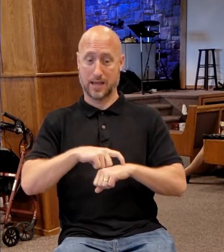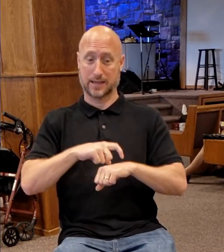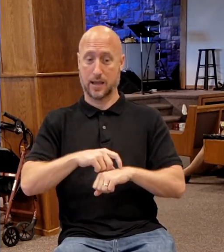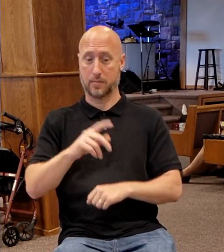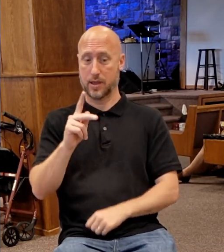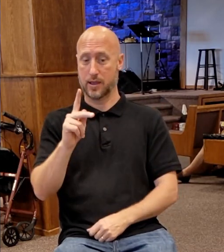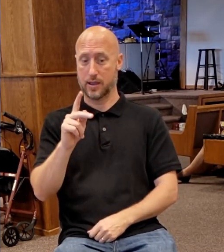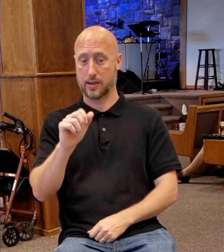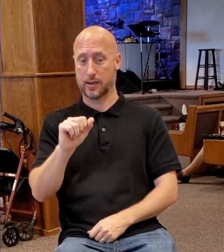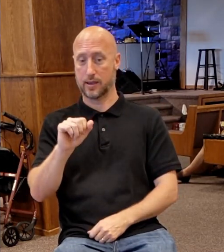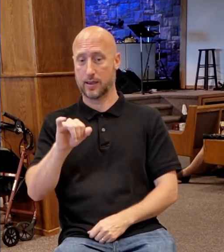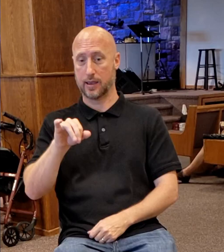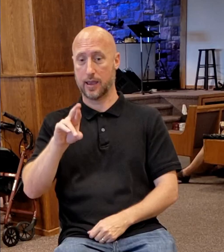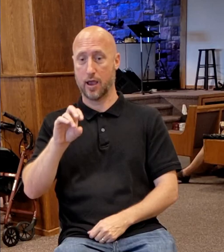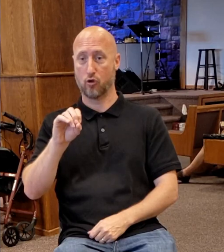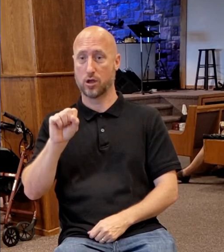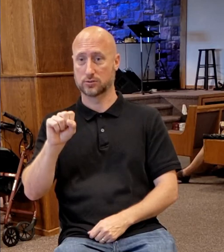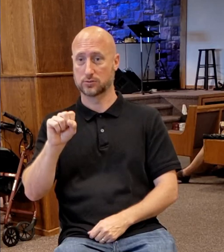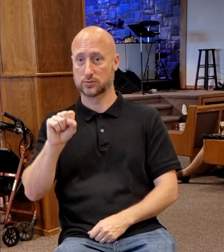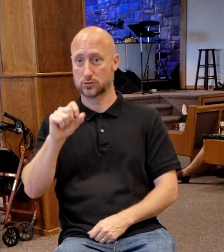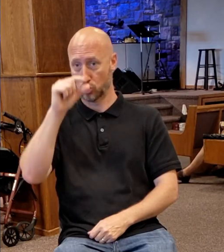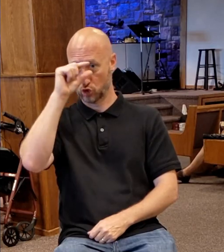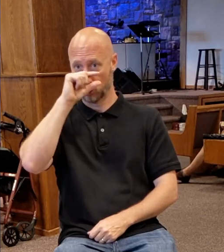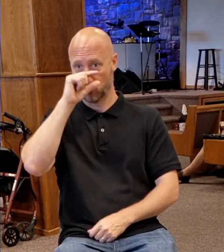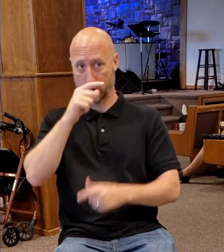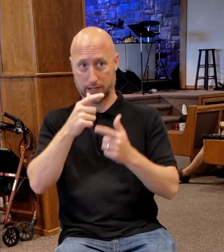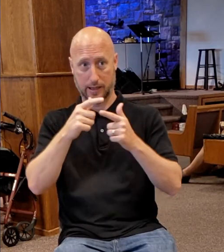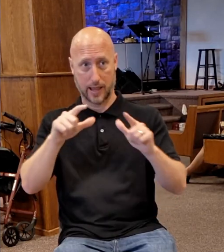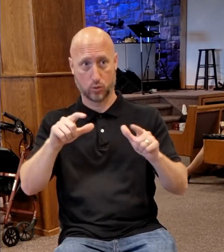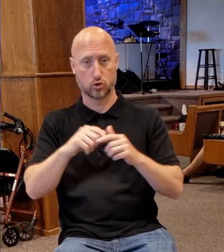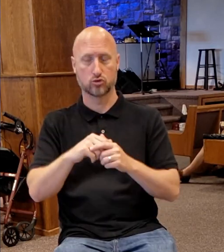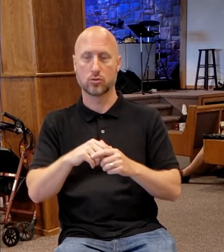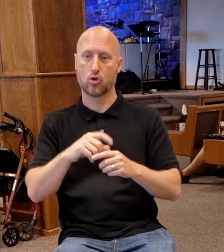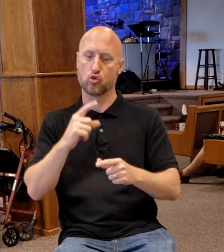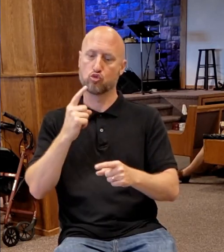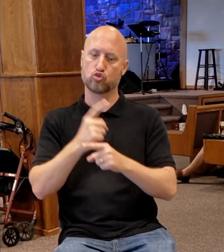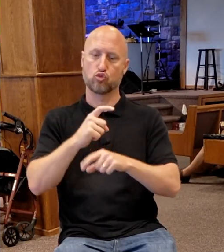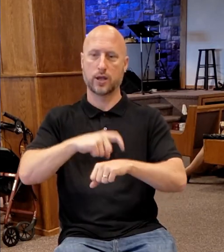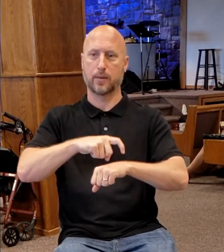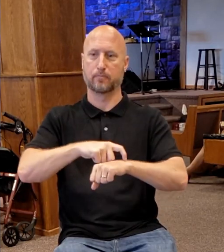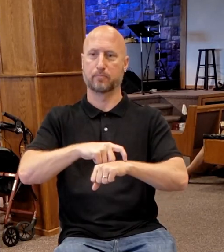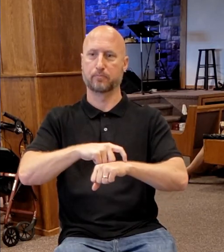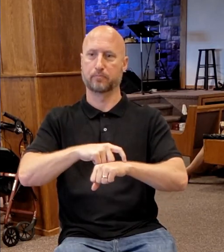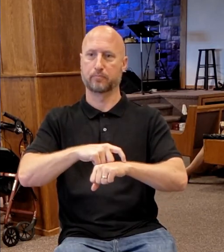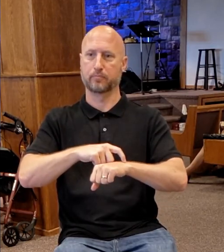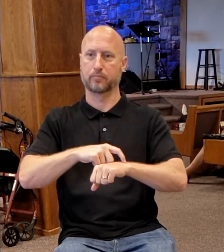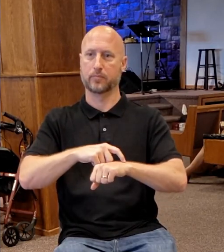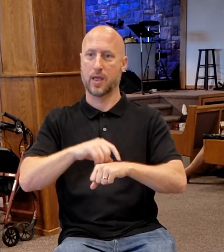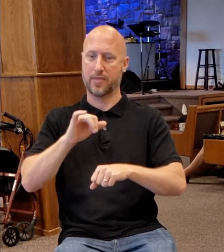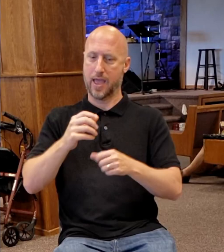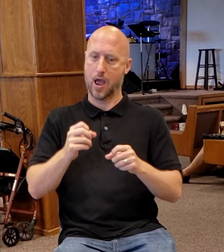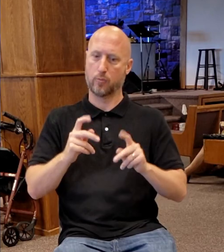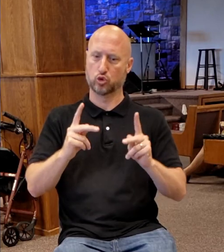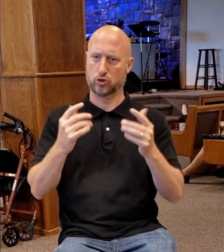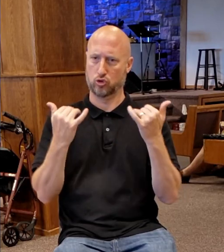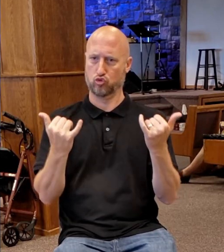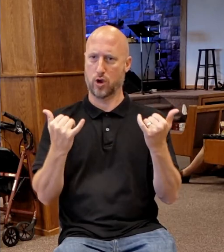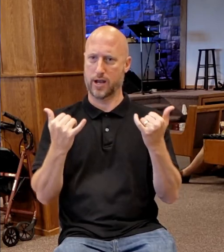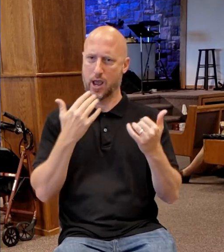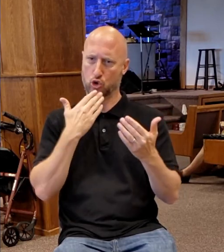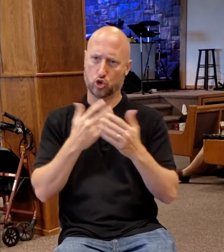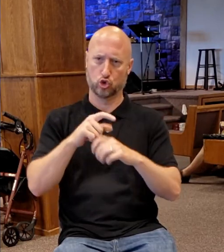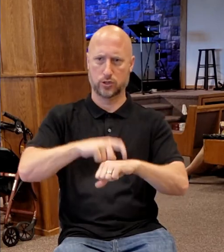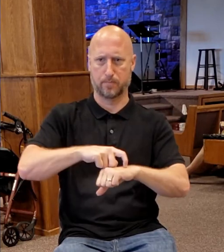different words in the Greek for time. Keros is the right time, the opportune time. So he says to them, look,